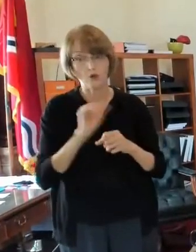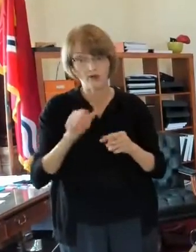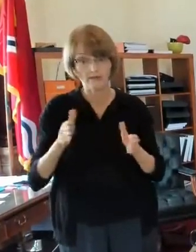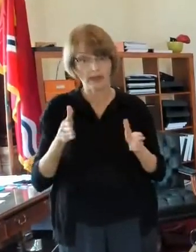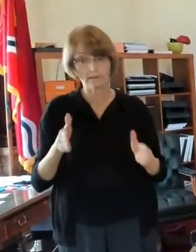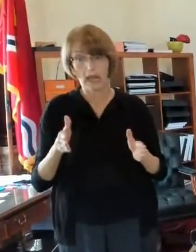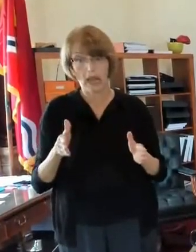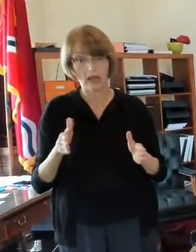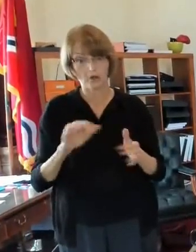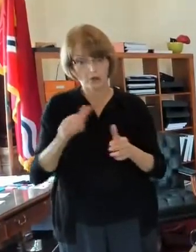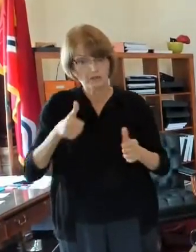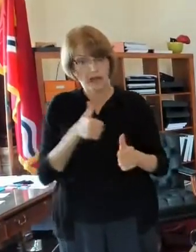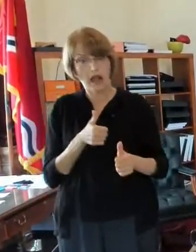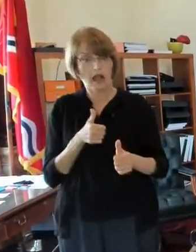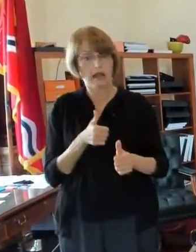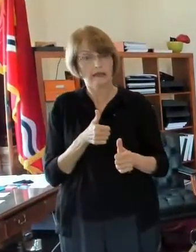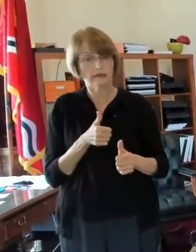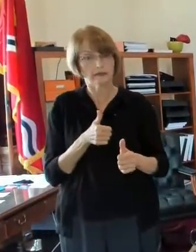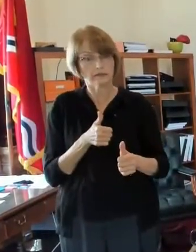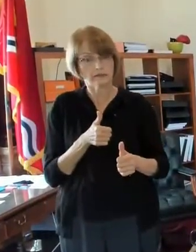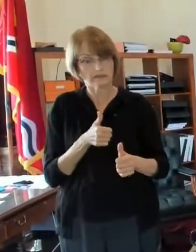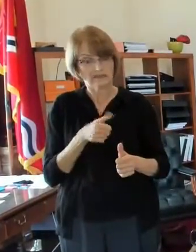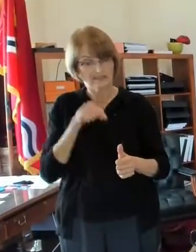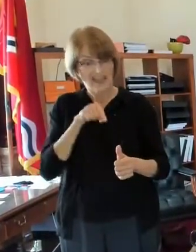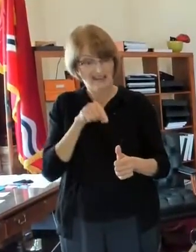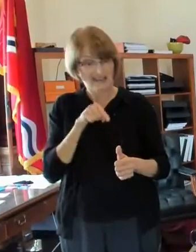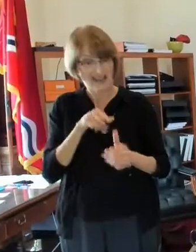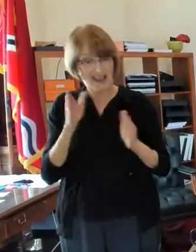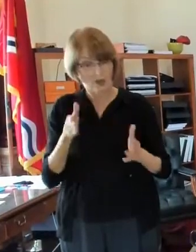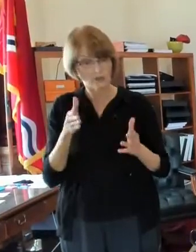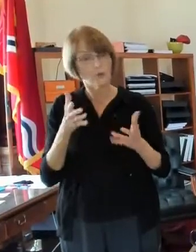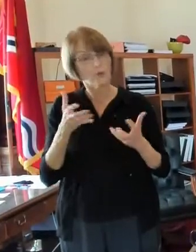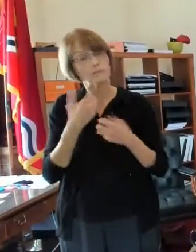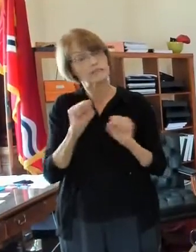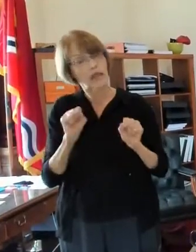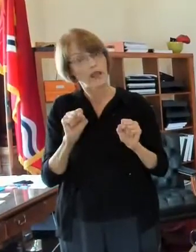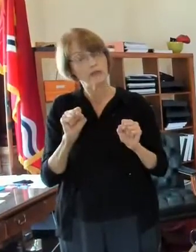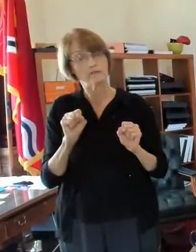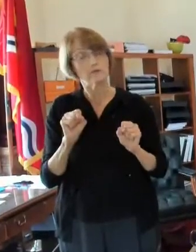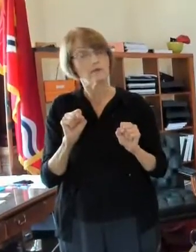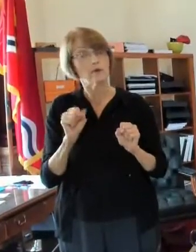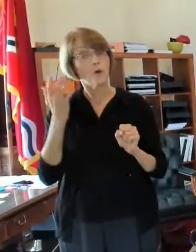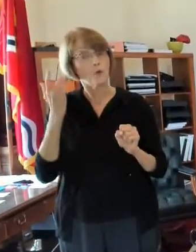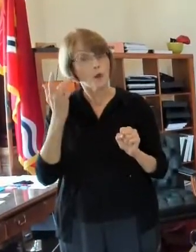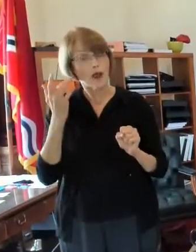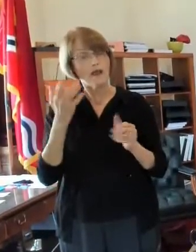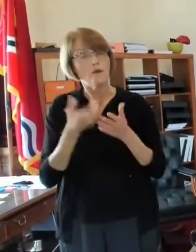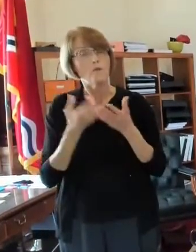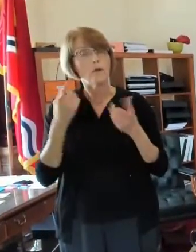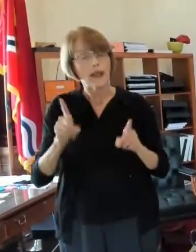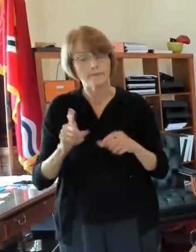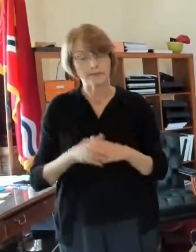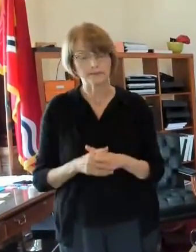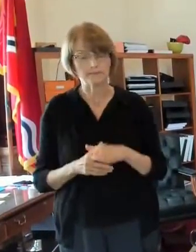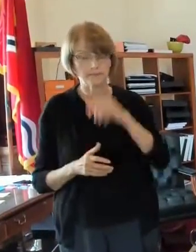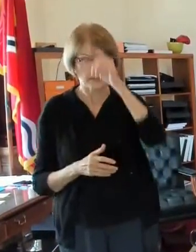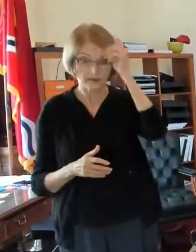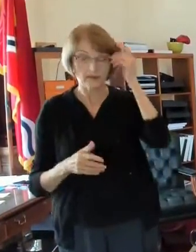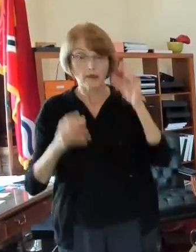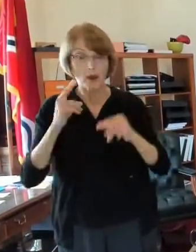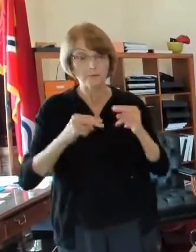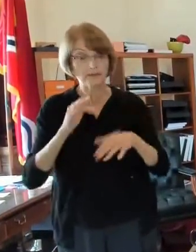block or behind that that bad house because what happens in a vacant building is uh